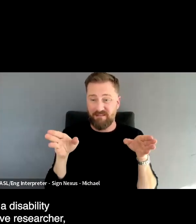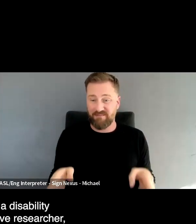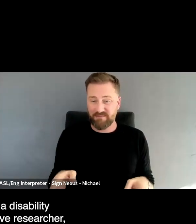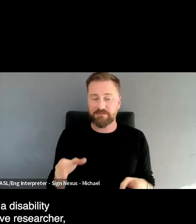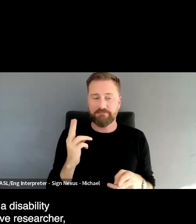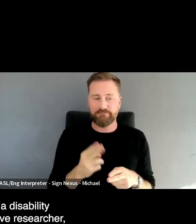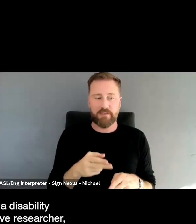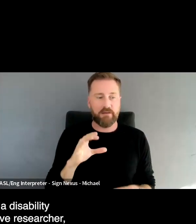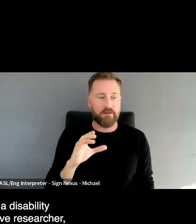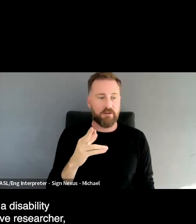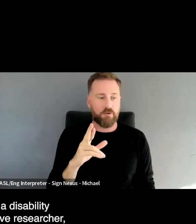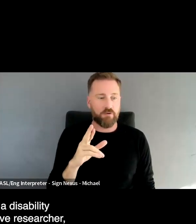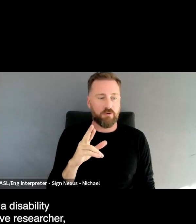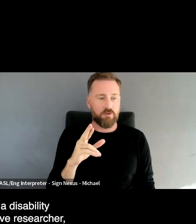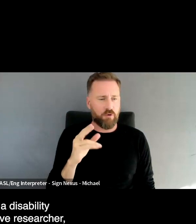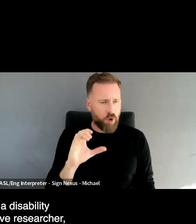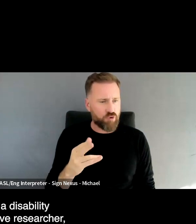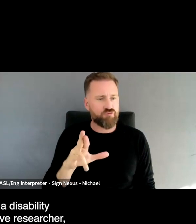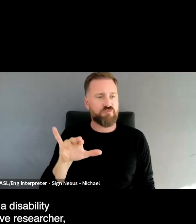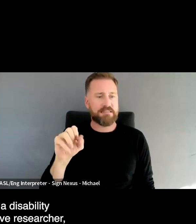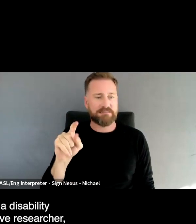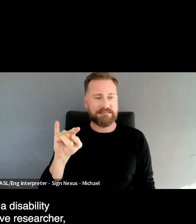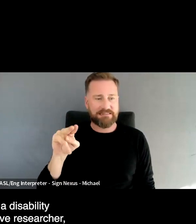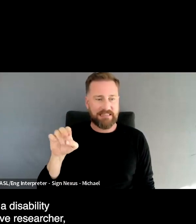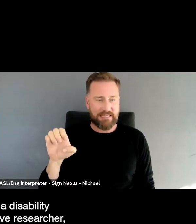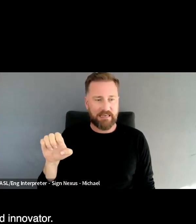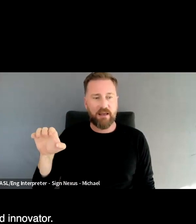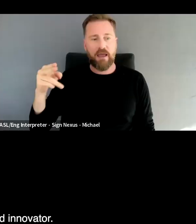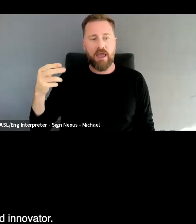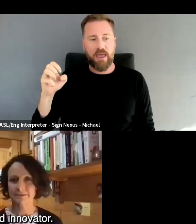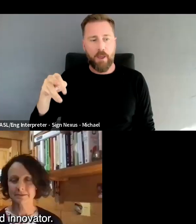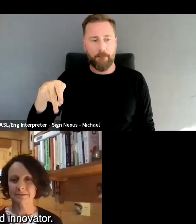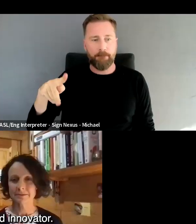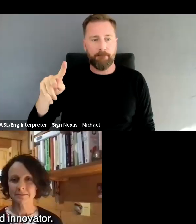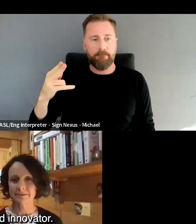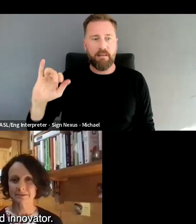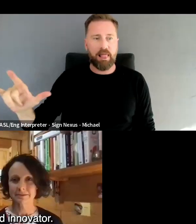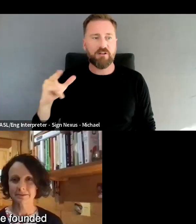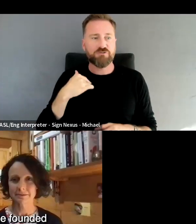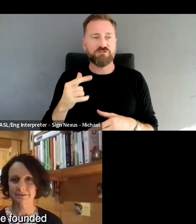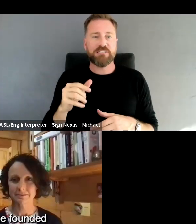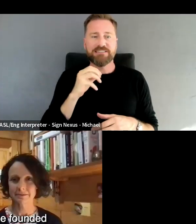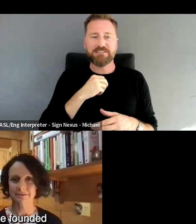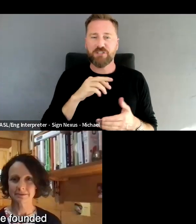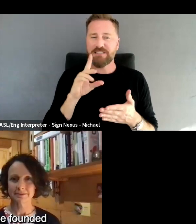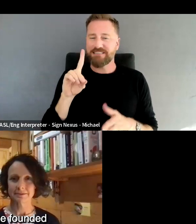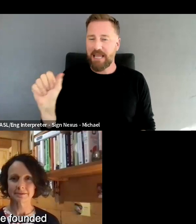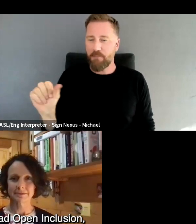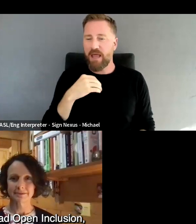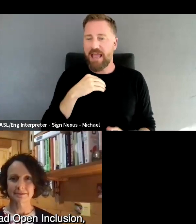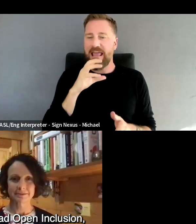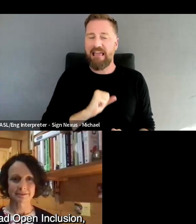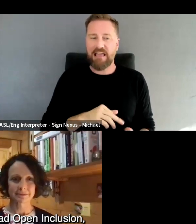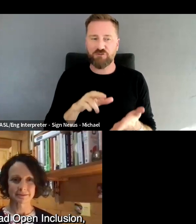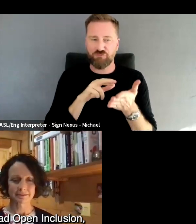Christine is a disability and age-inclusive researcher, designer, and innovator. In 2015, she